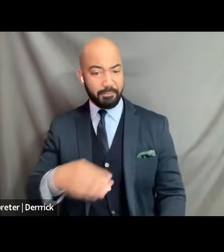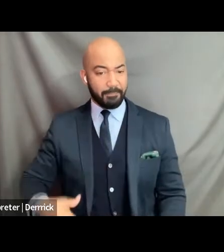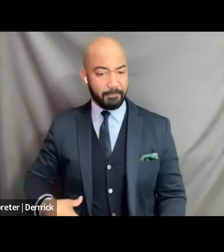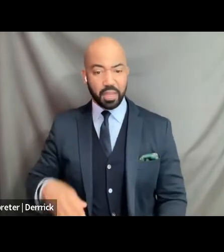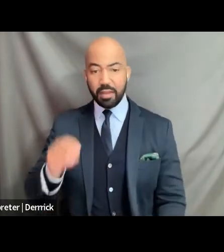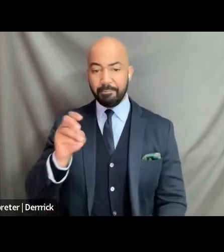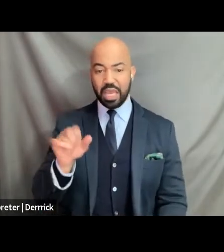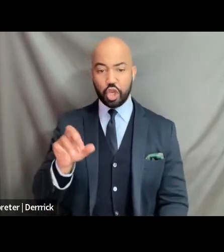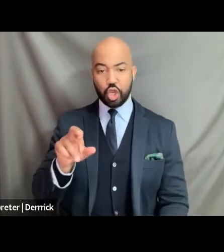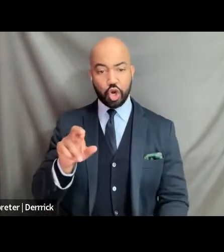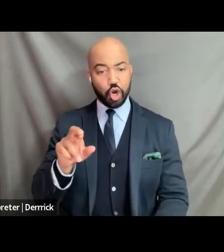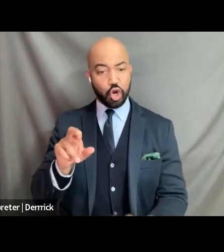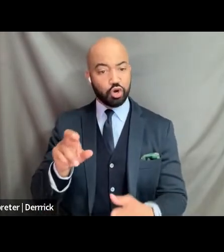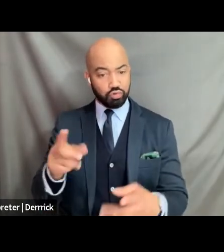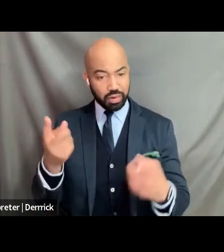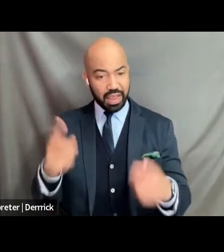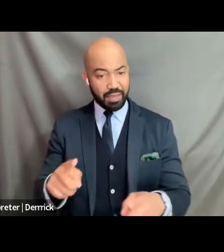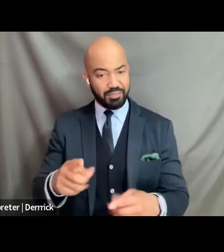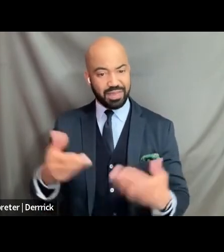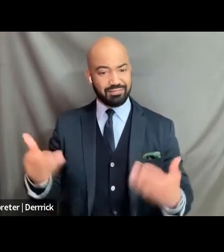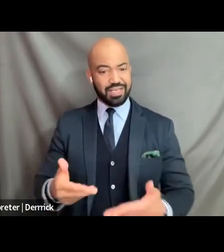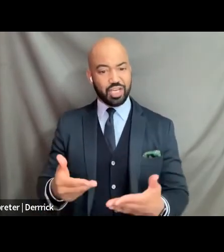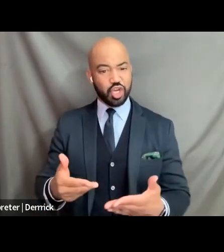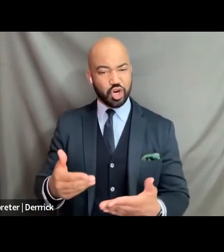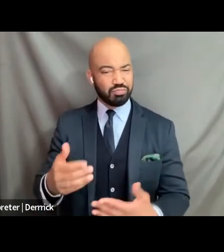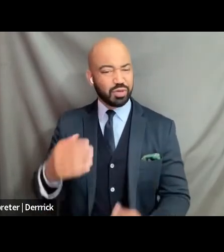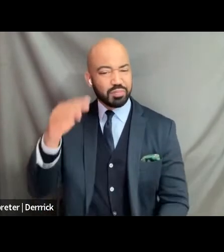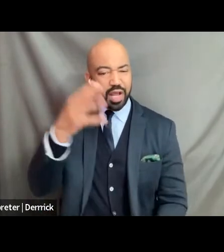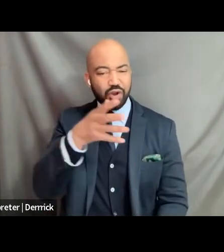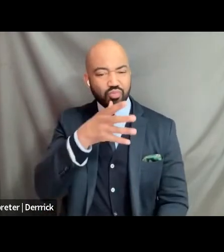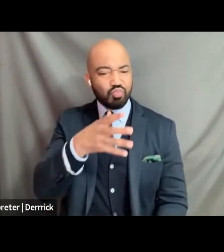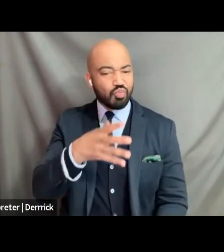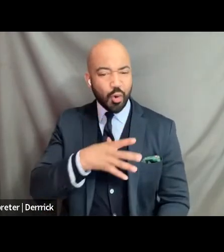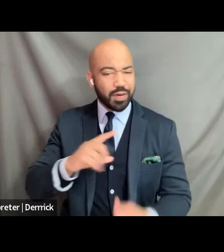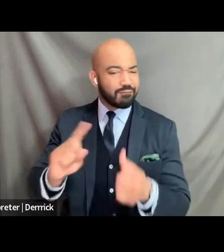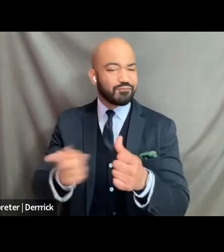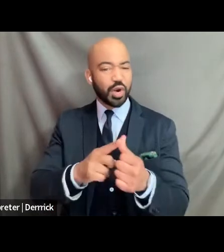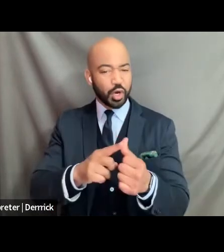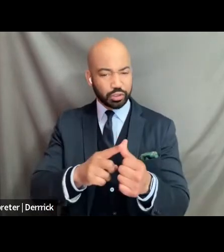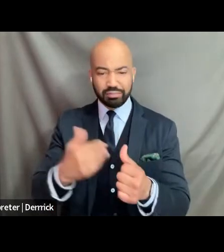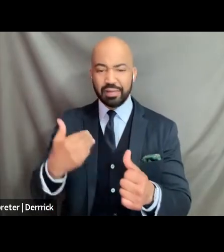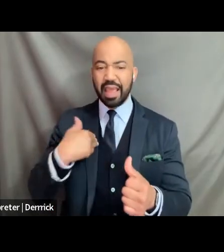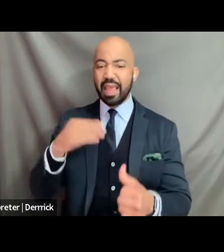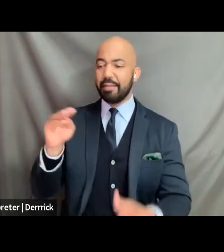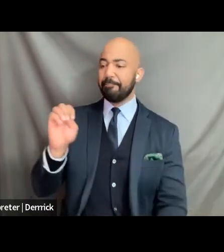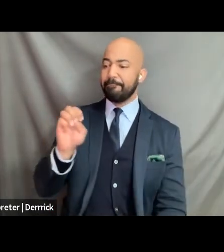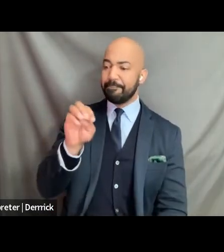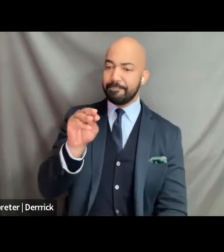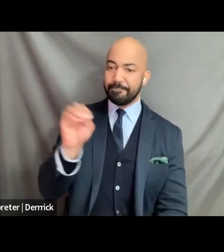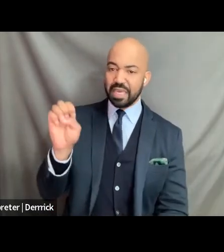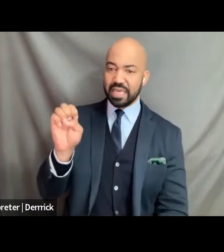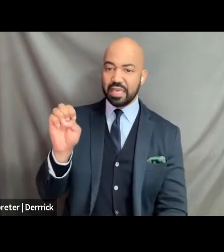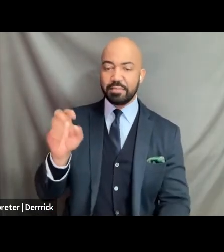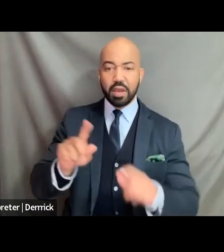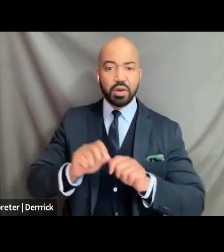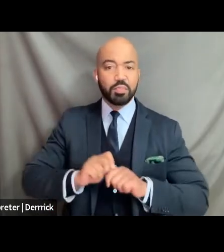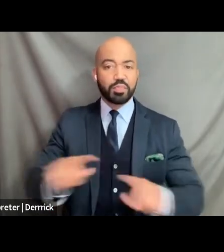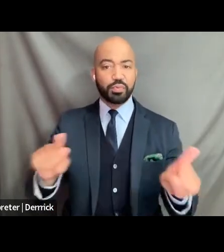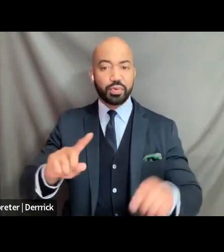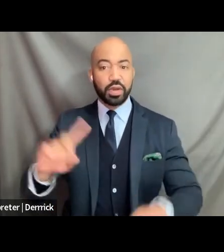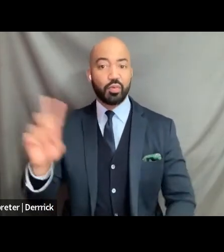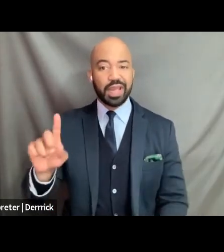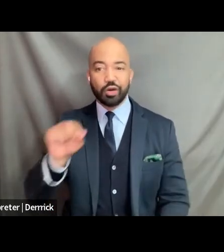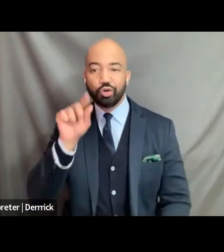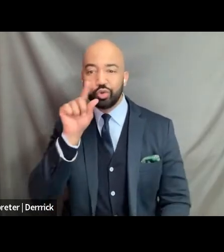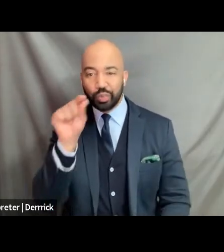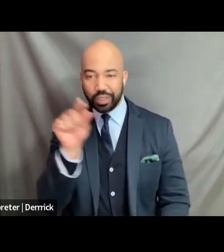first black woman to be elected in that position and there was this meme going around on twitter i believe and it was really hilarious or like wow we're